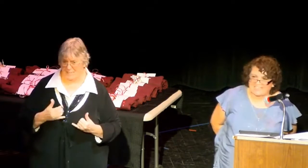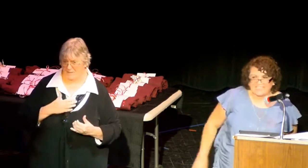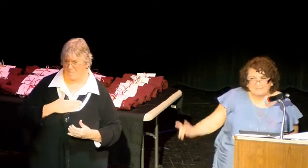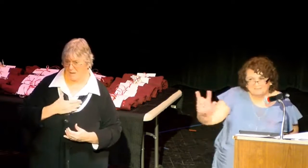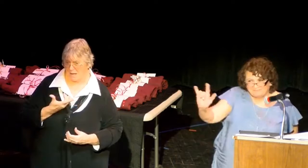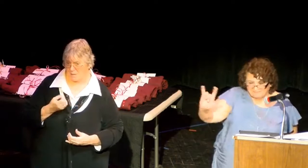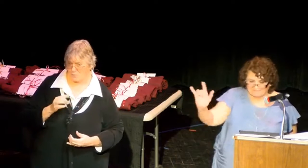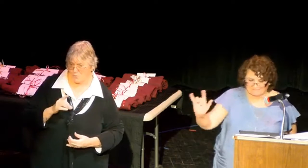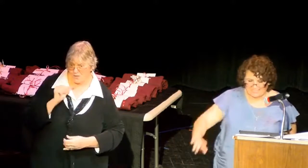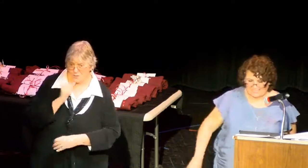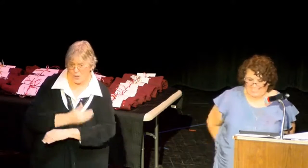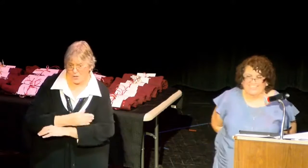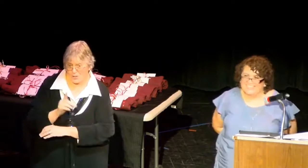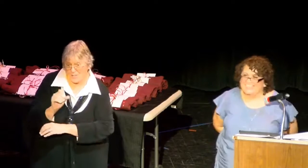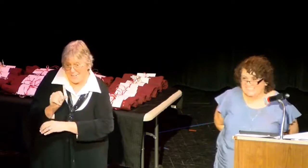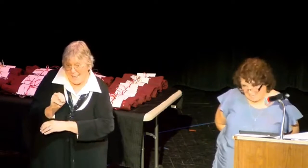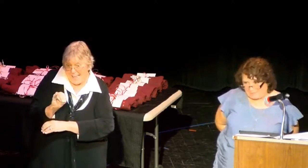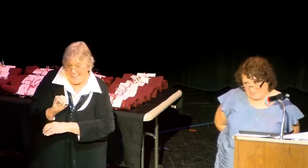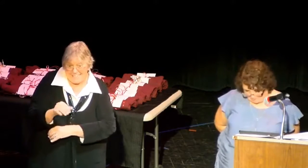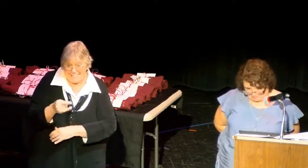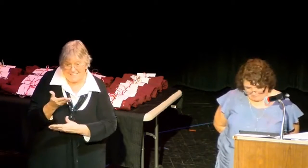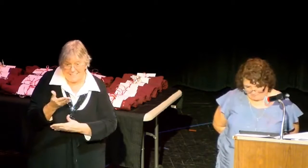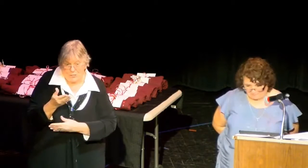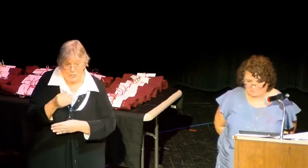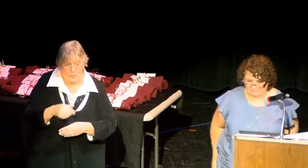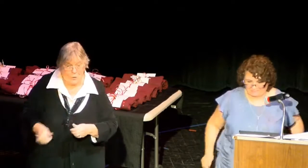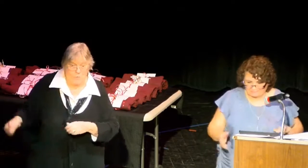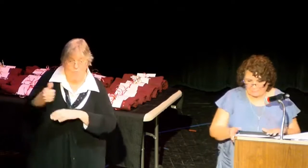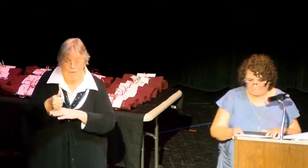Danny, is stepping up.